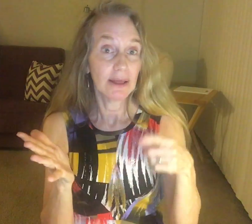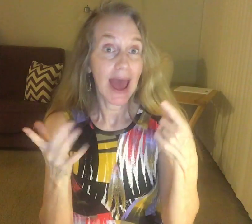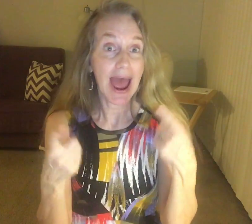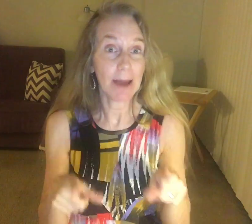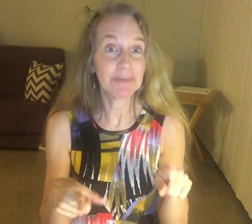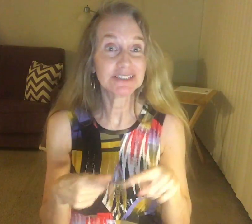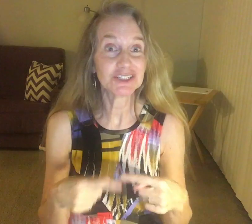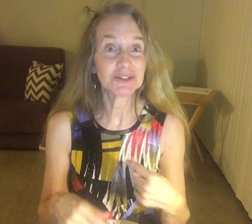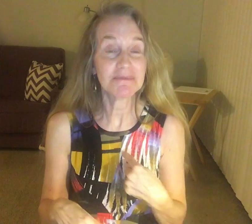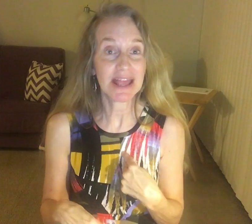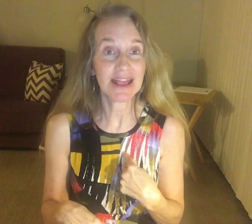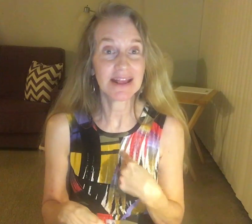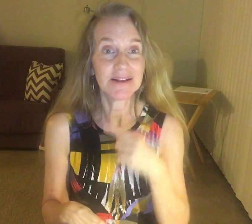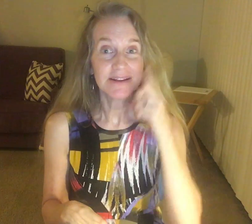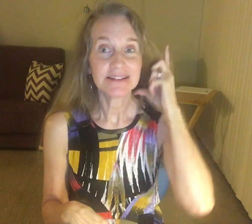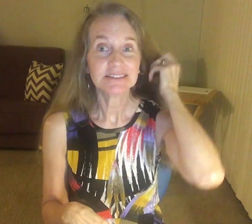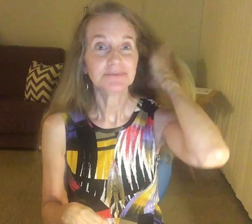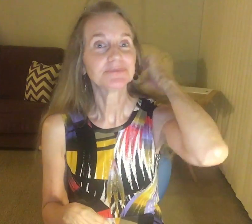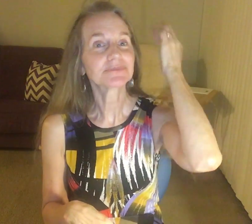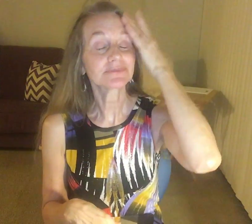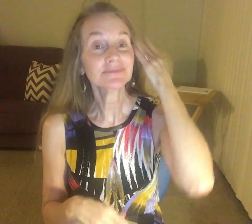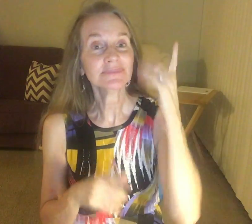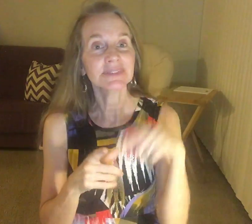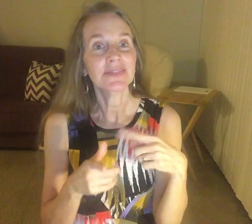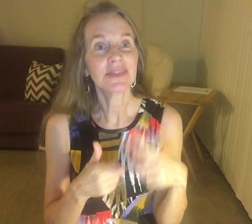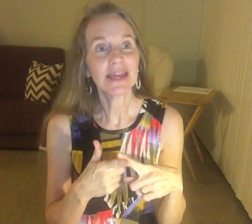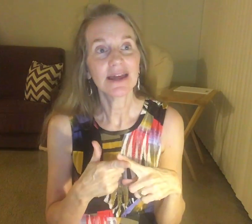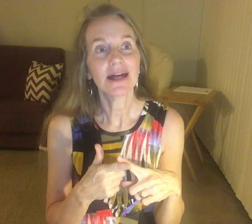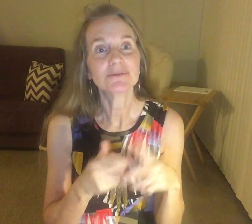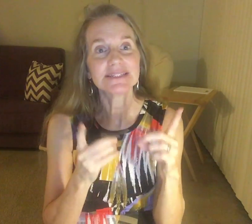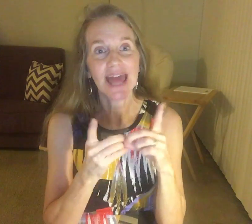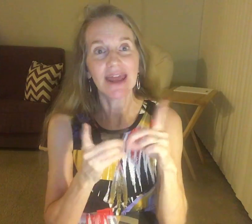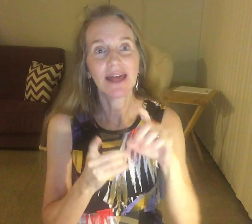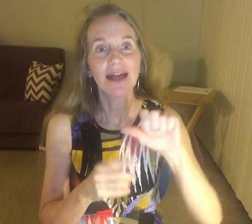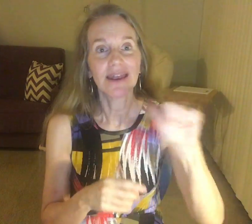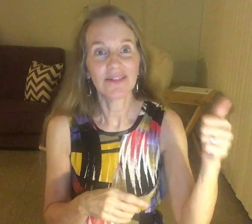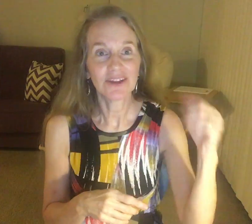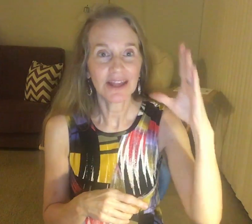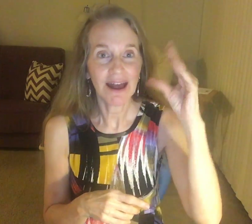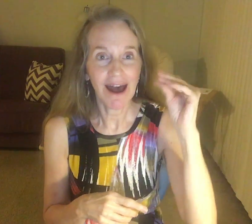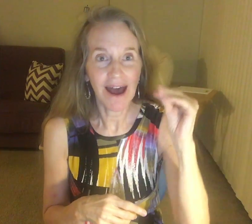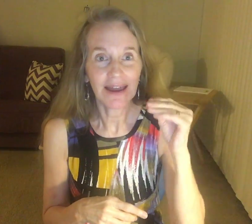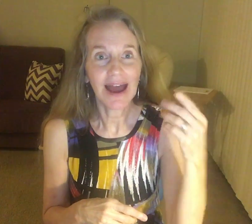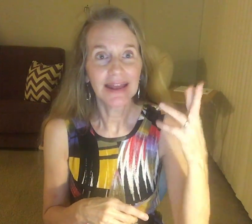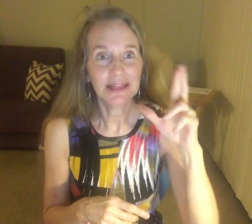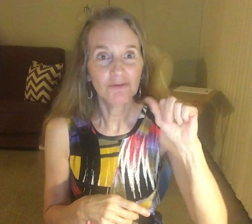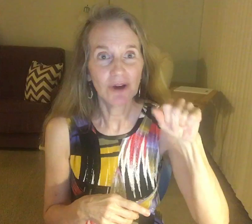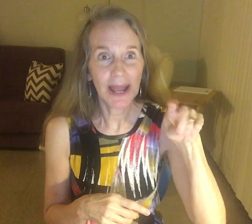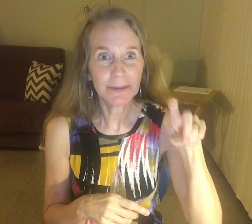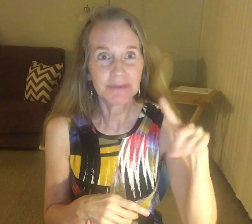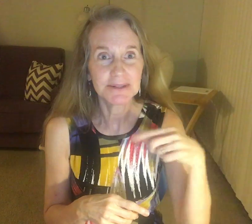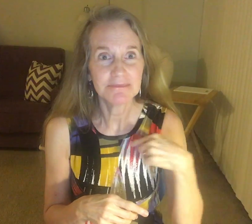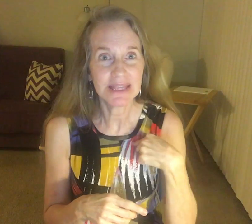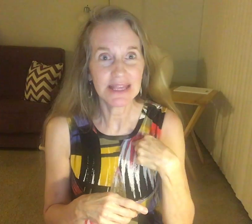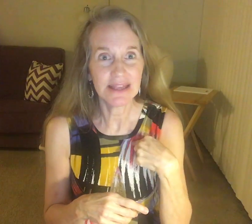hobbies to me. And then I'm dating another guy that's lame to me.